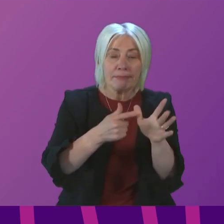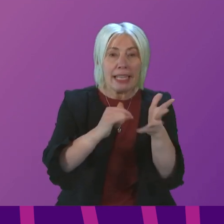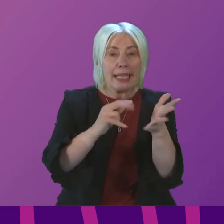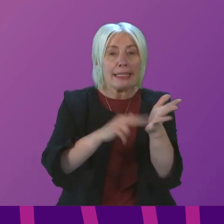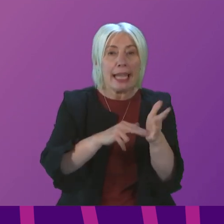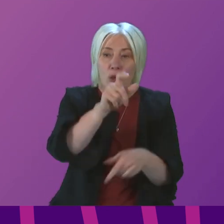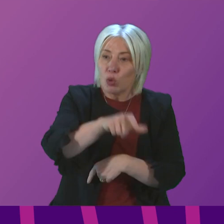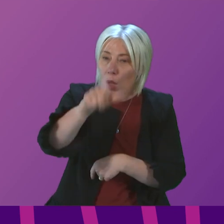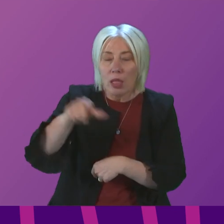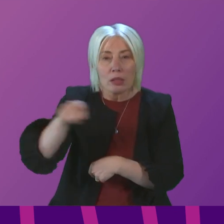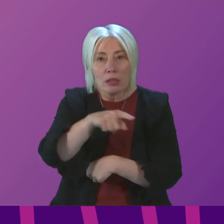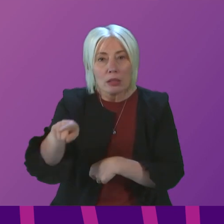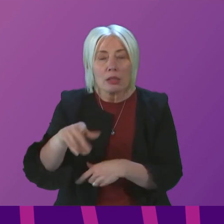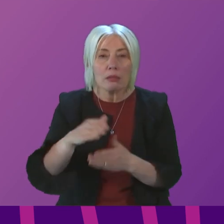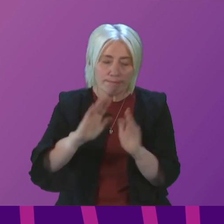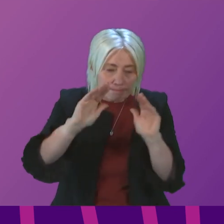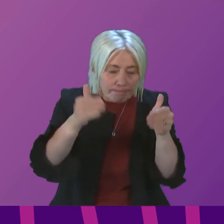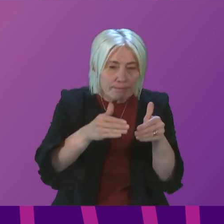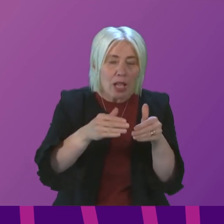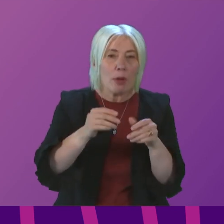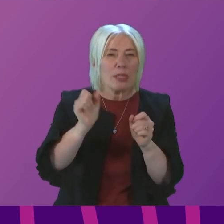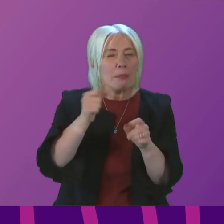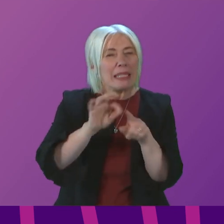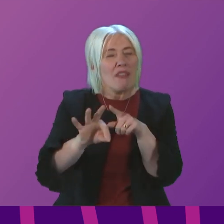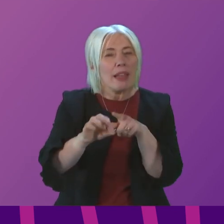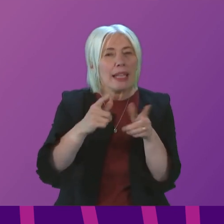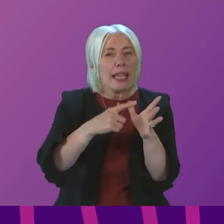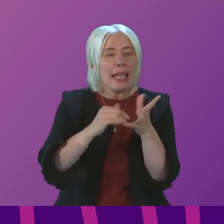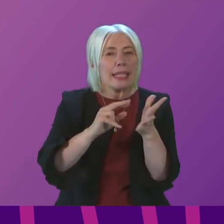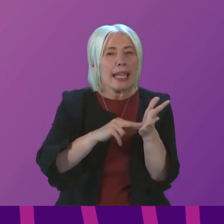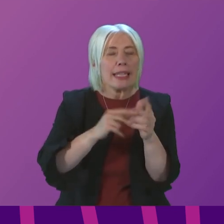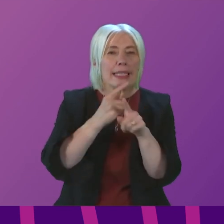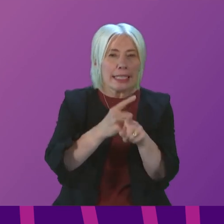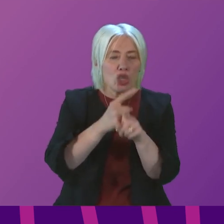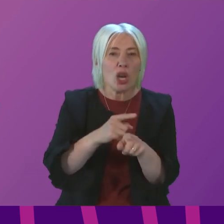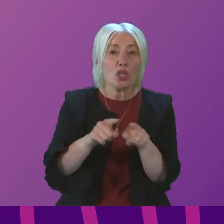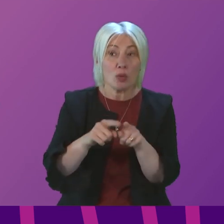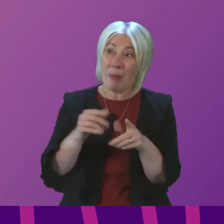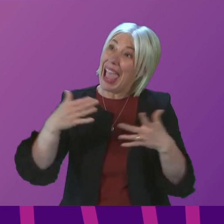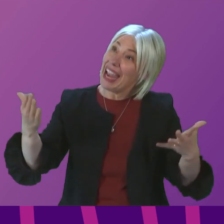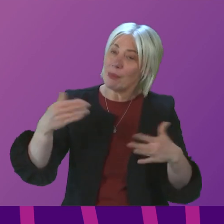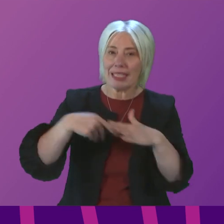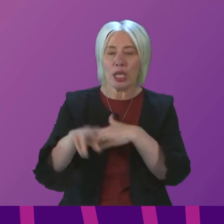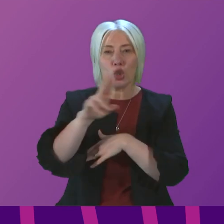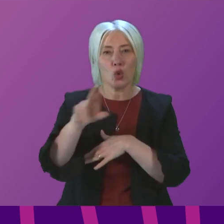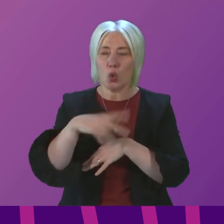pupils. That is partly about specific ASN teachers, but it is about ensuring that all teachers, everybody who works in schools, are able to support young people